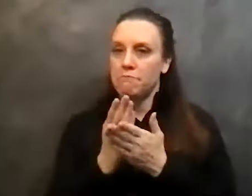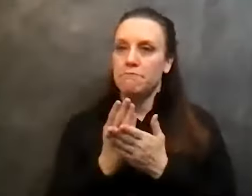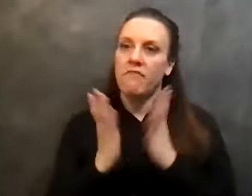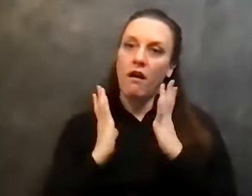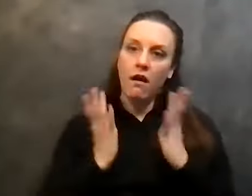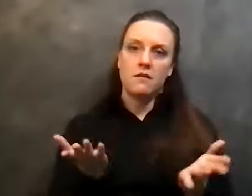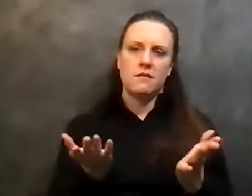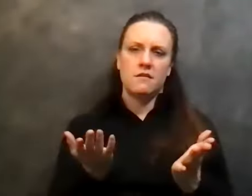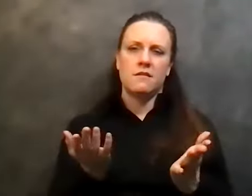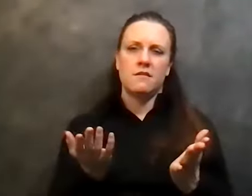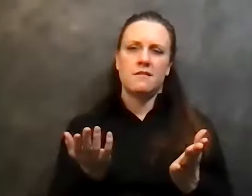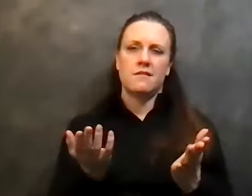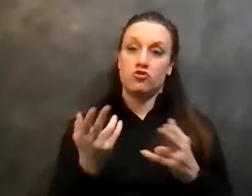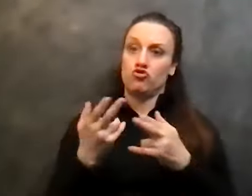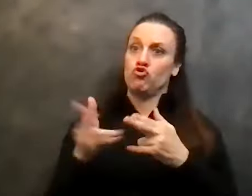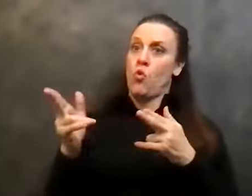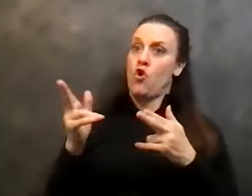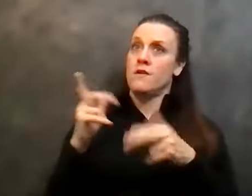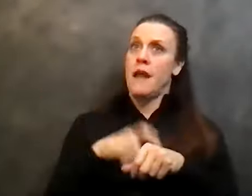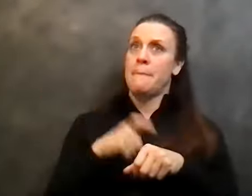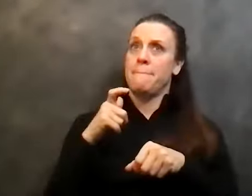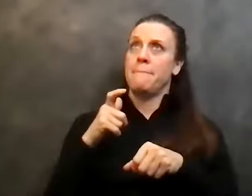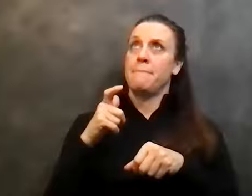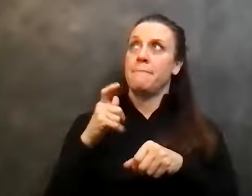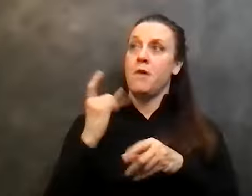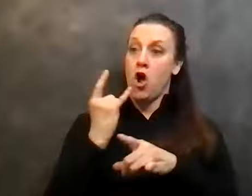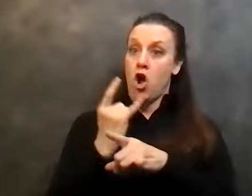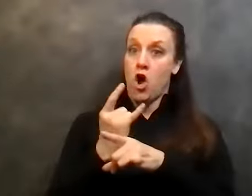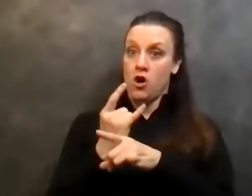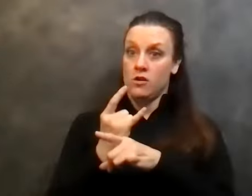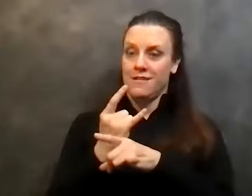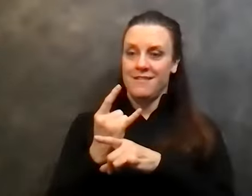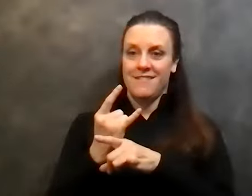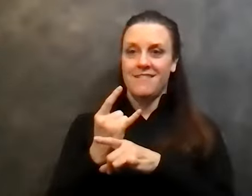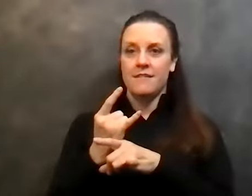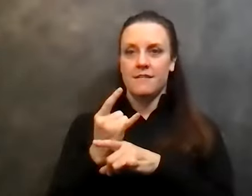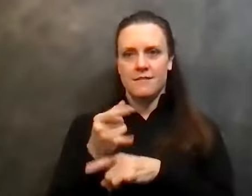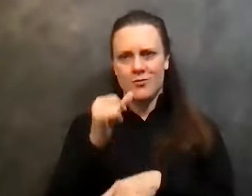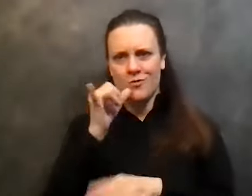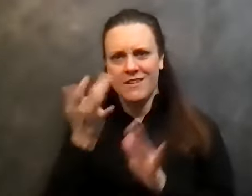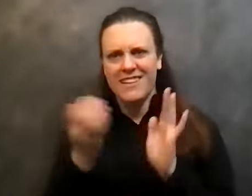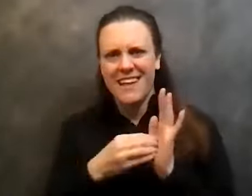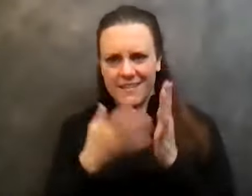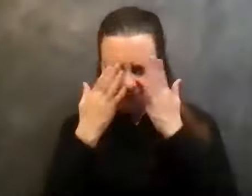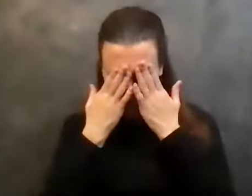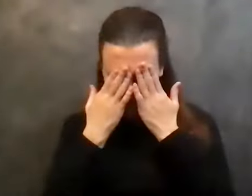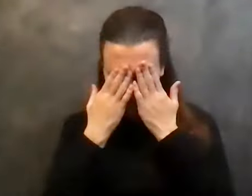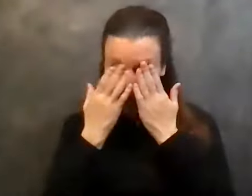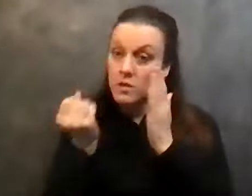in a very short period of time, alcohol was going back down my throat. And it says, it says, you